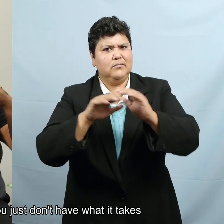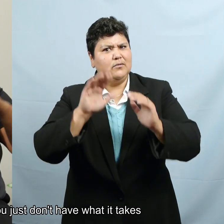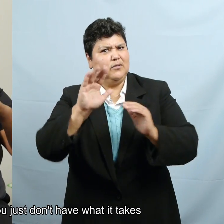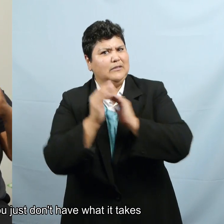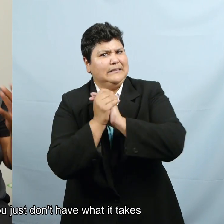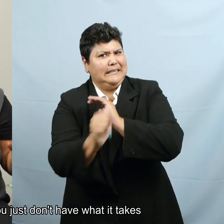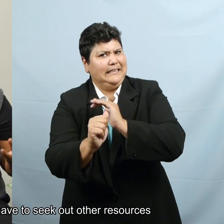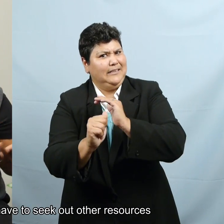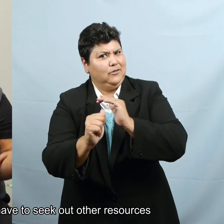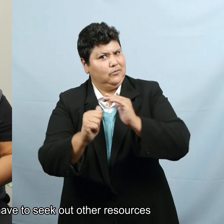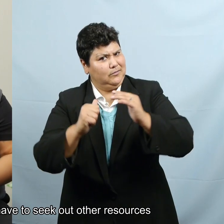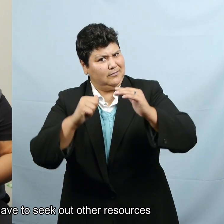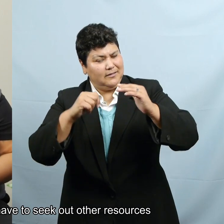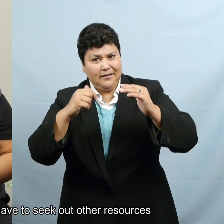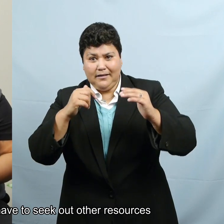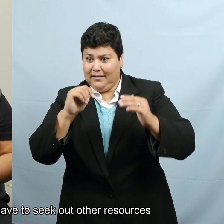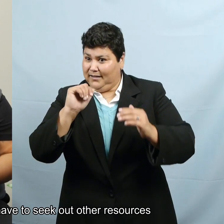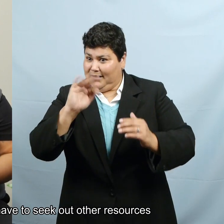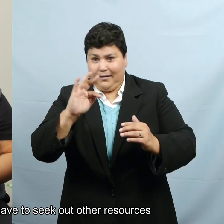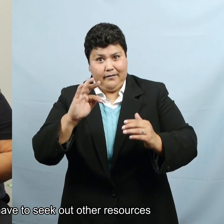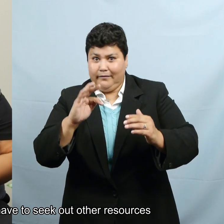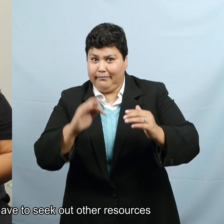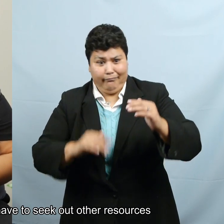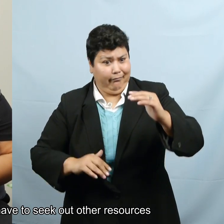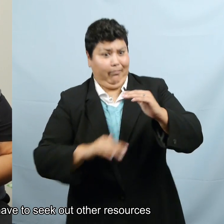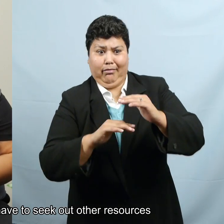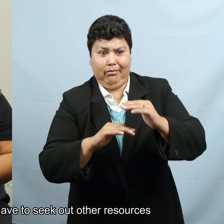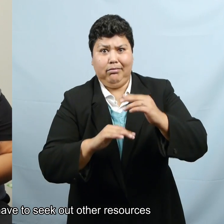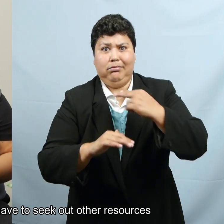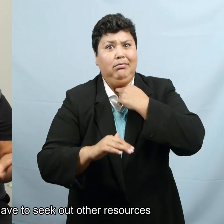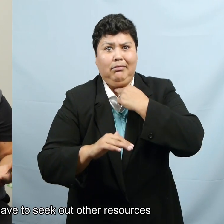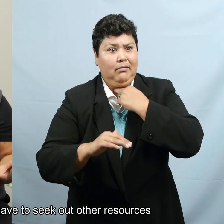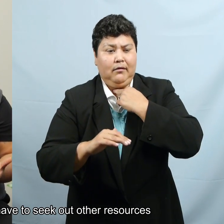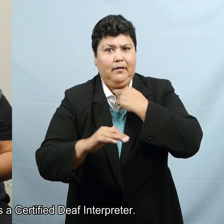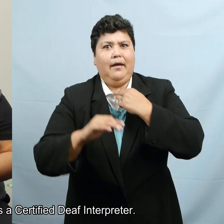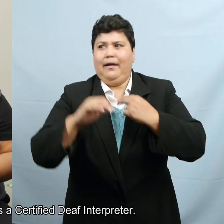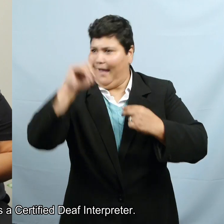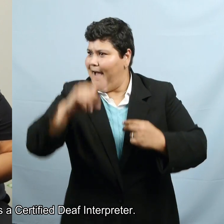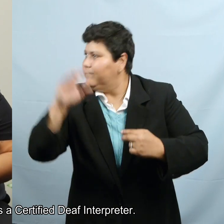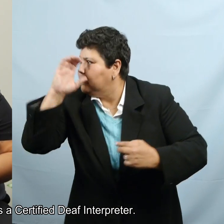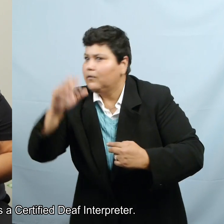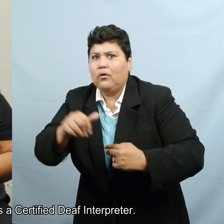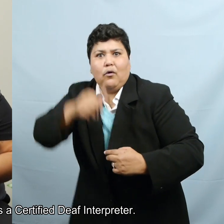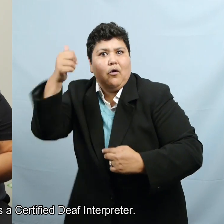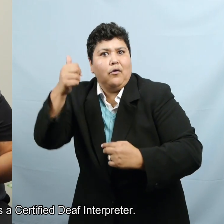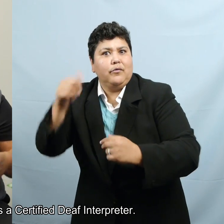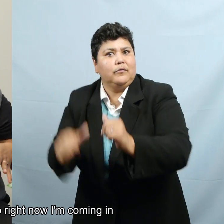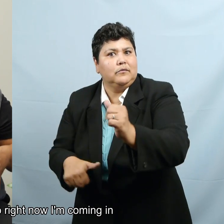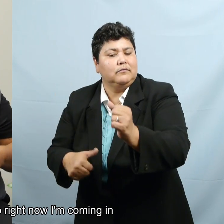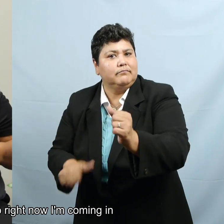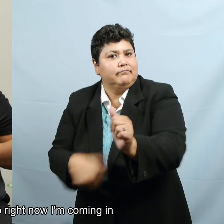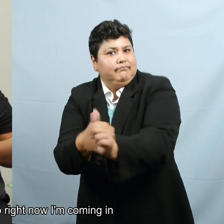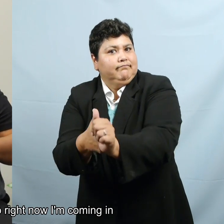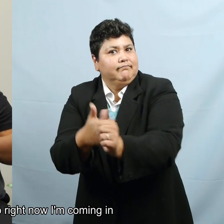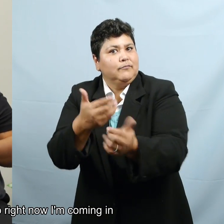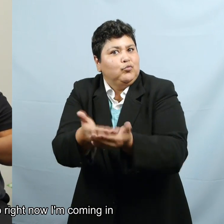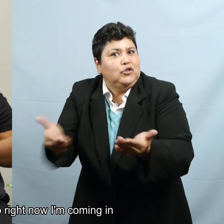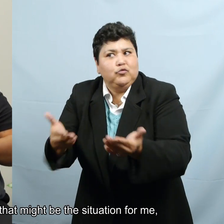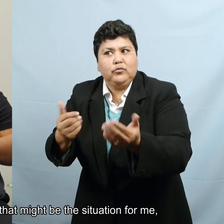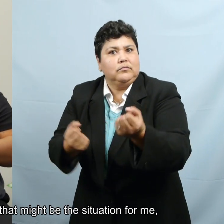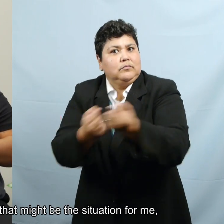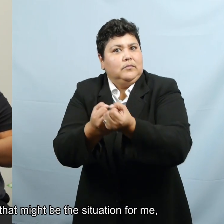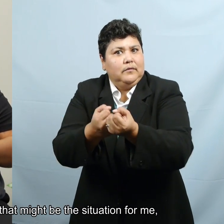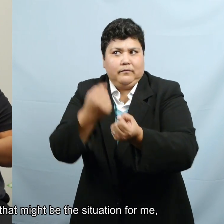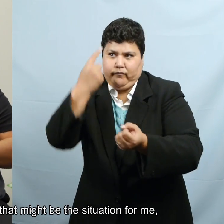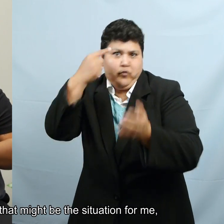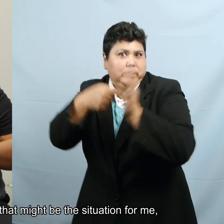just don't have what it takes, then you have to seek out other resources, such as a certified deaf interpreter. So right now, I'm coming